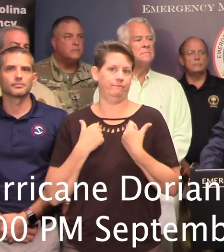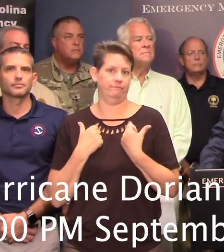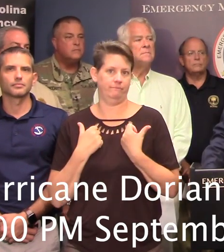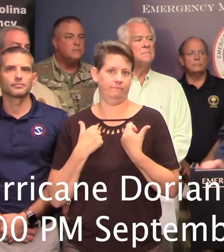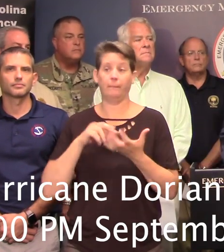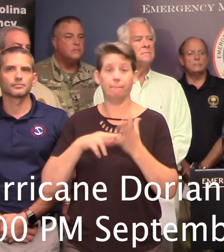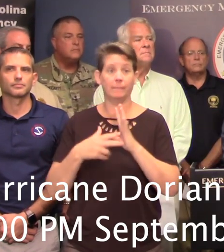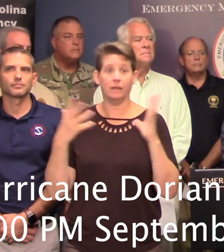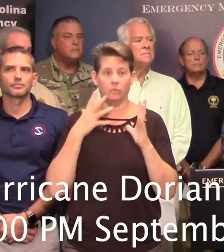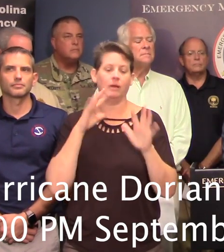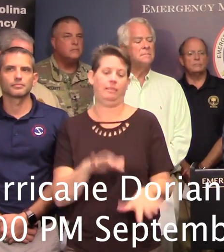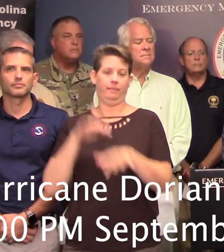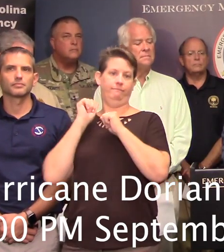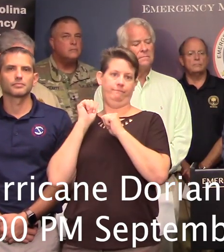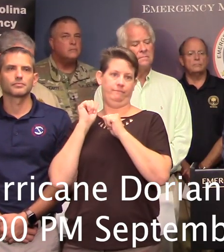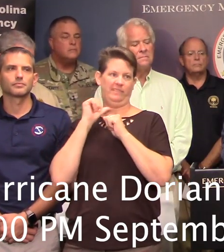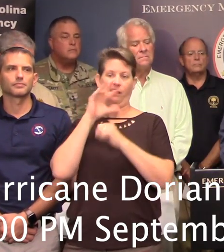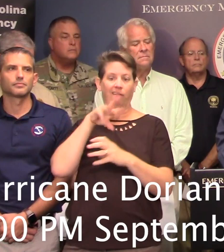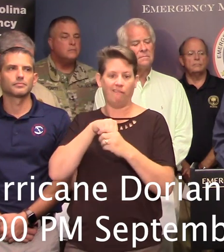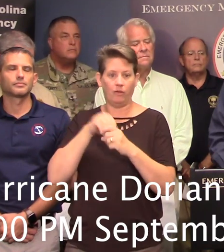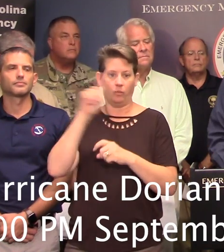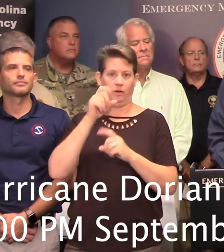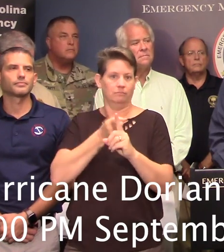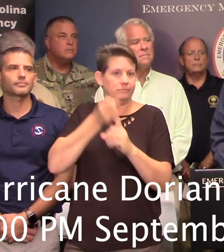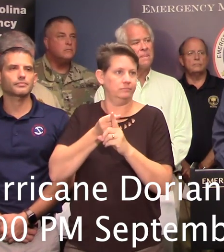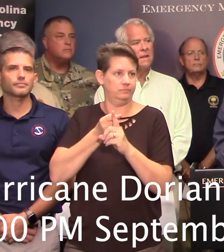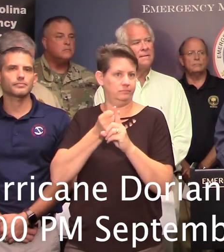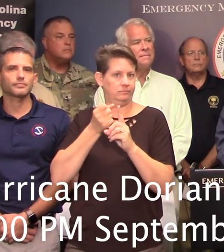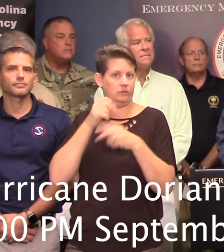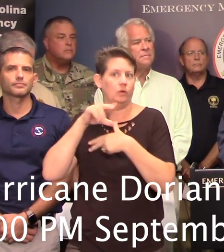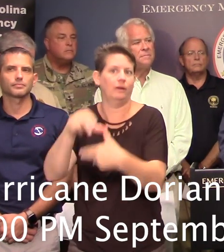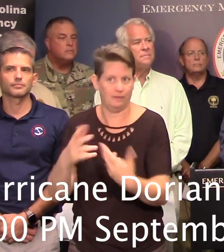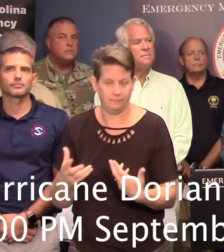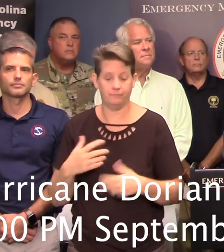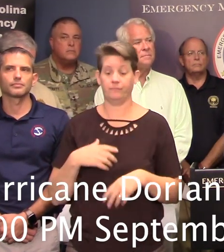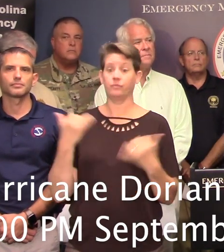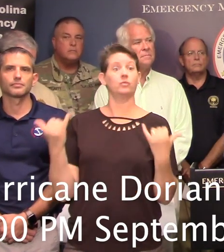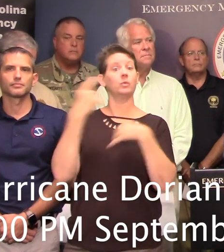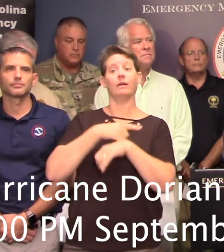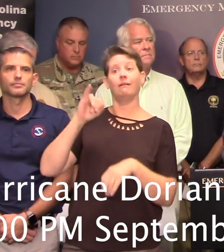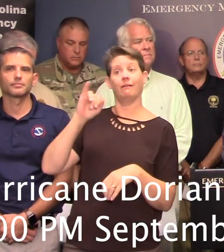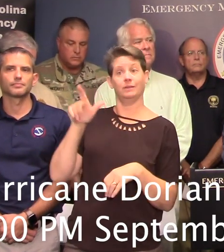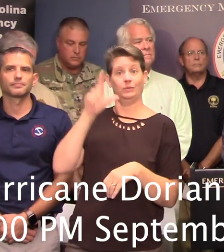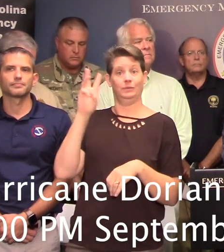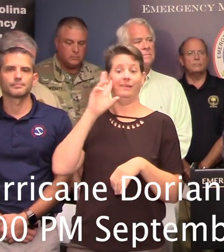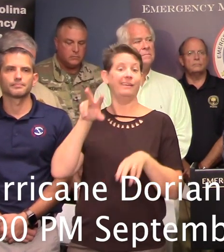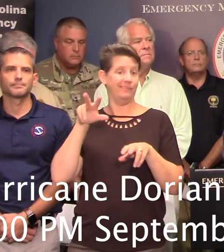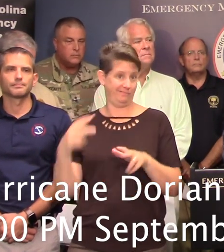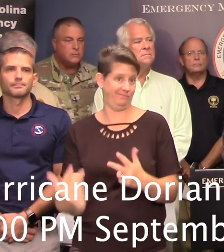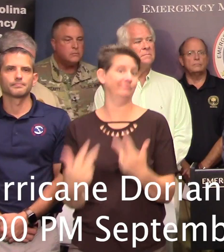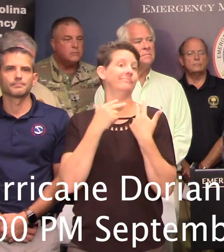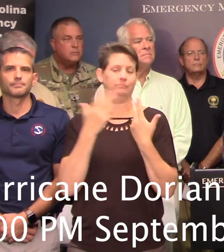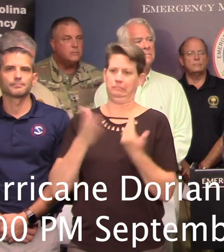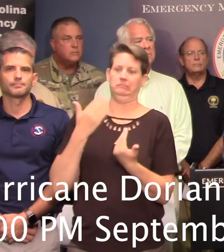out of the way of this dangerous storm. Today's lane reversal on I-26 has gone very smoothly so far. In